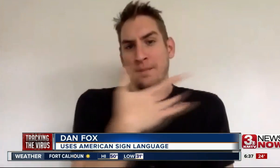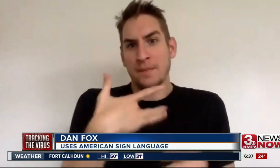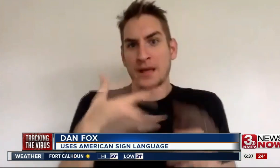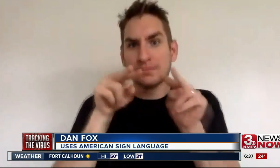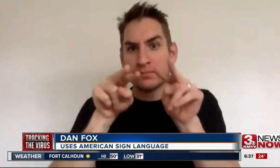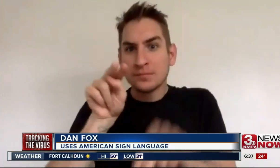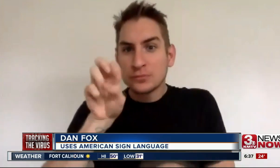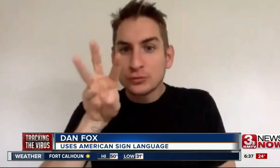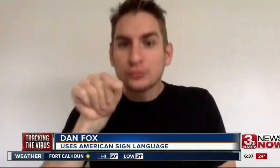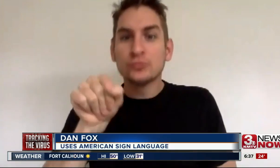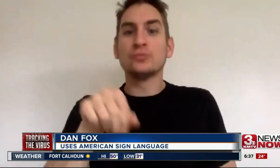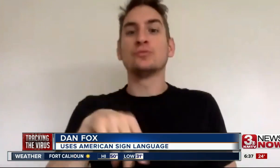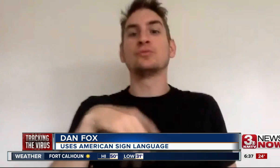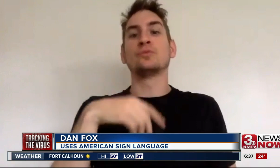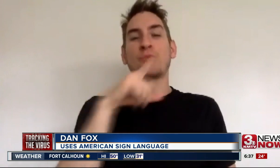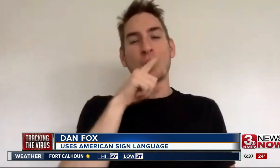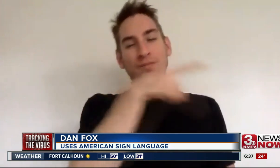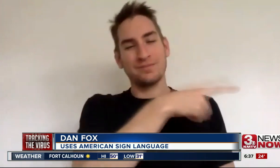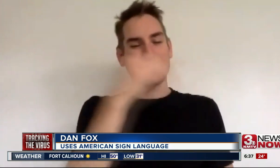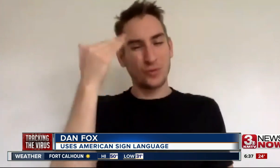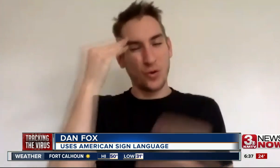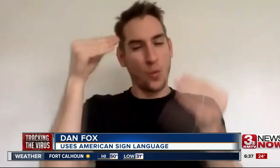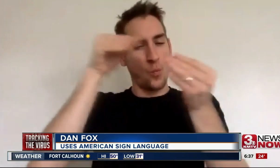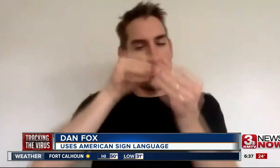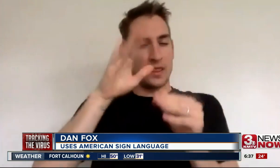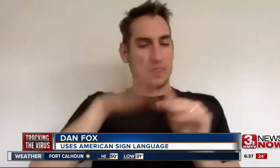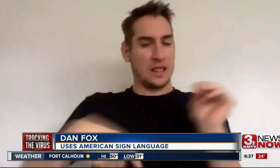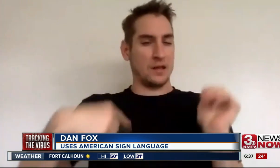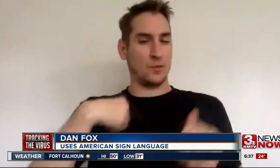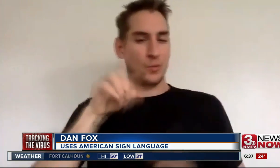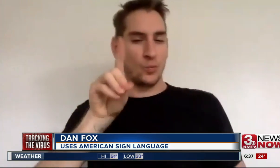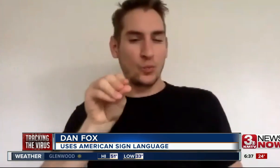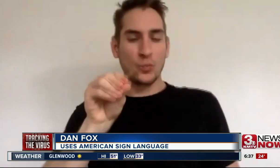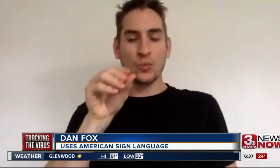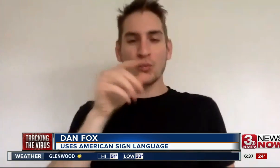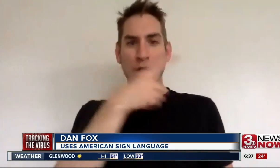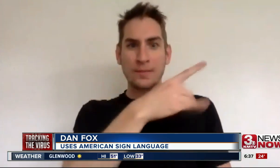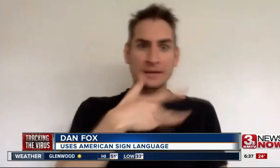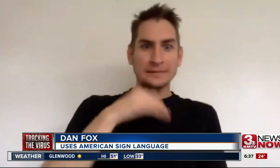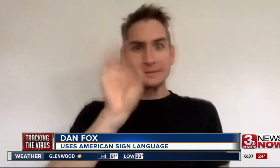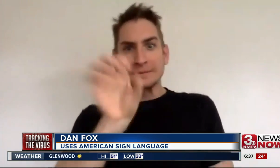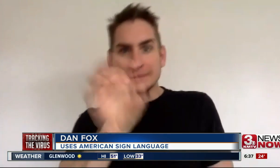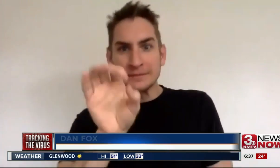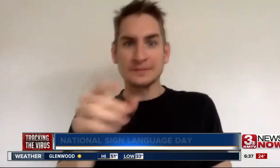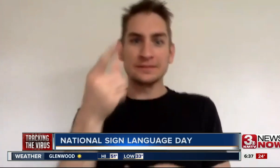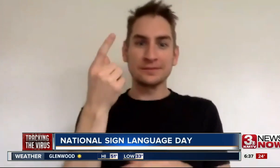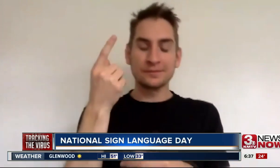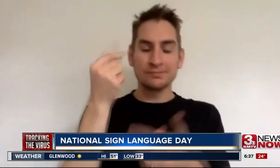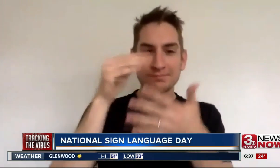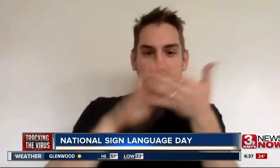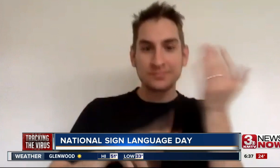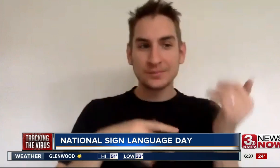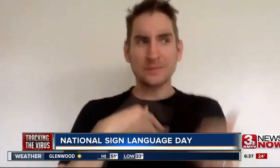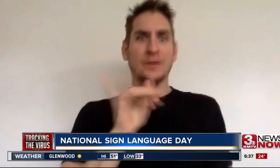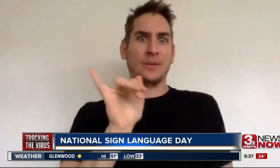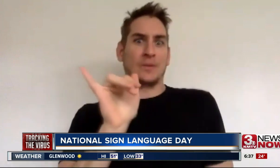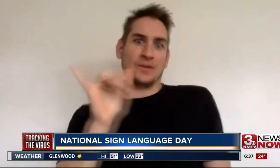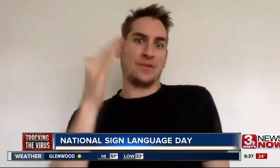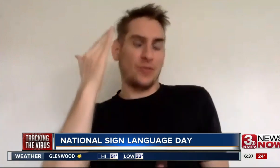outbreak. The two of us watch the news and they actually know more than I do about it. And then they'll kind of fill me in